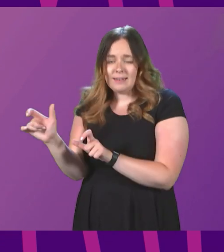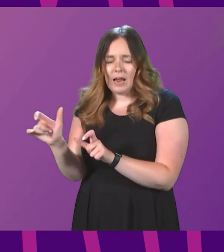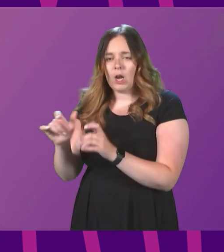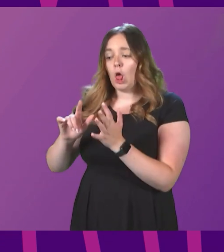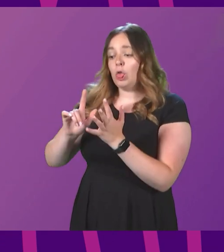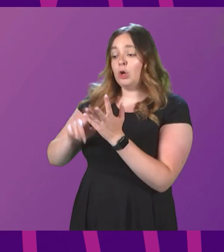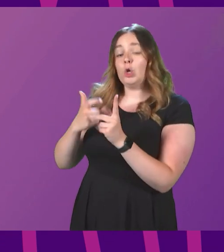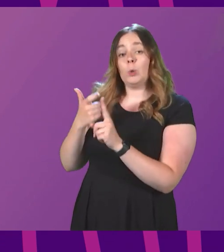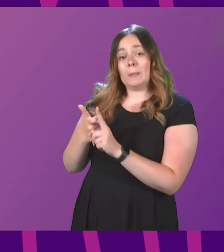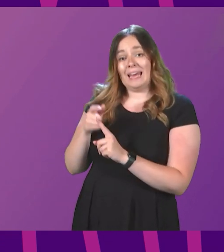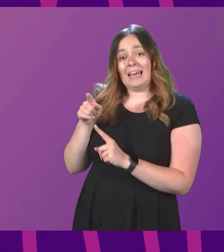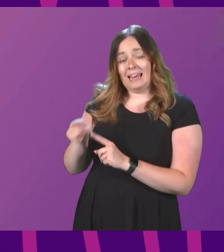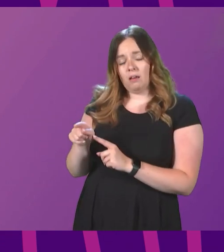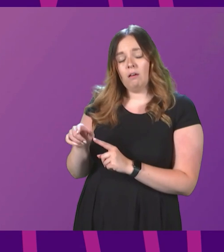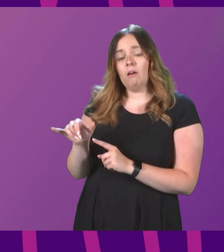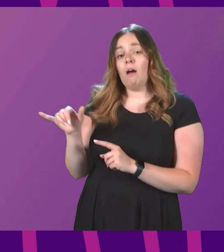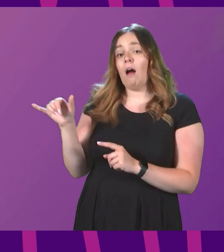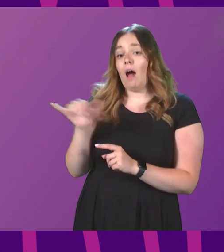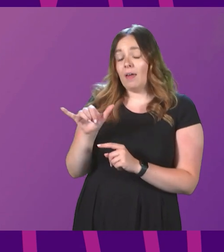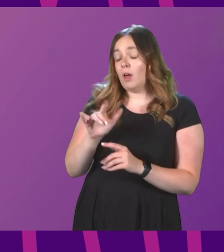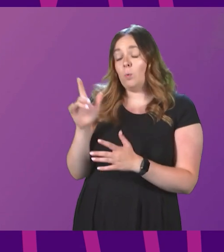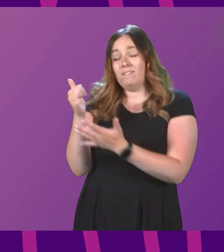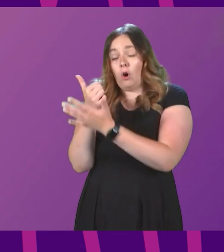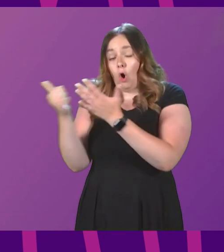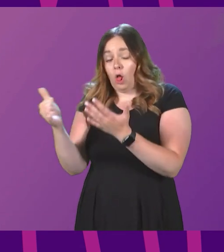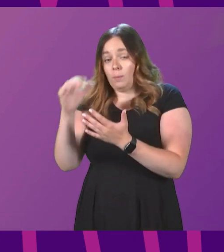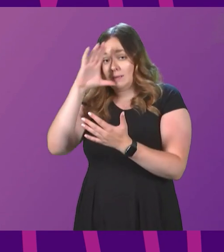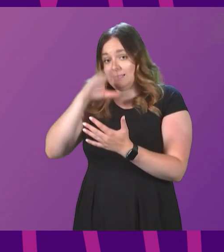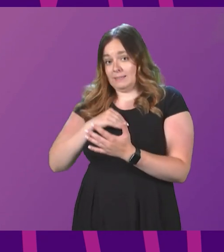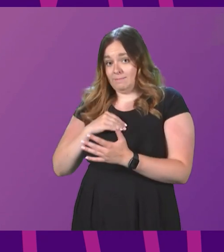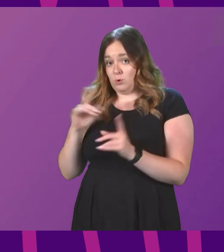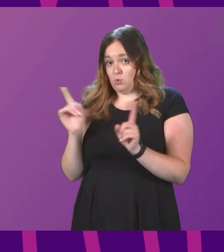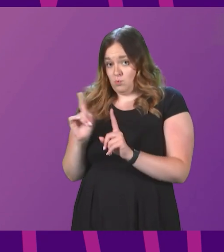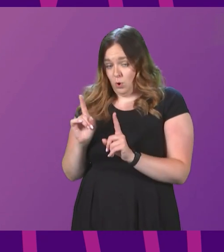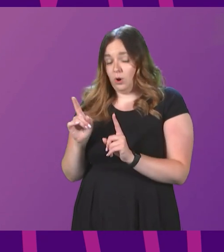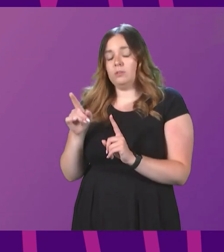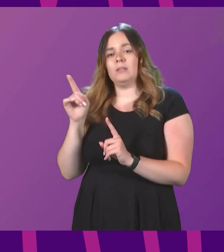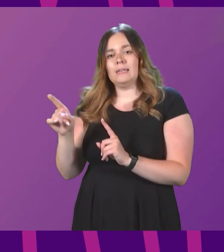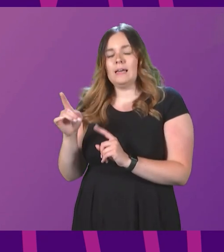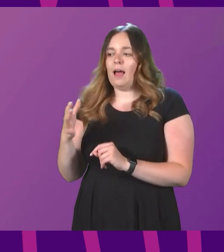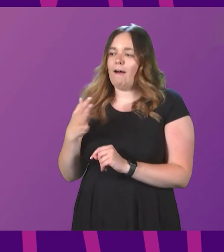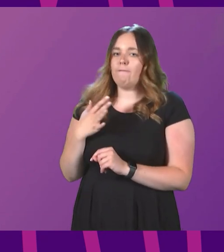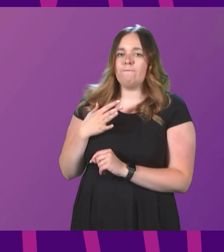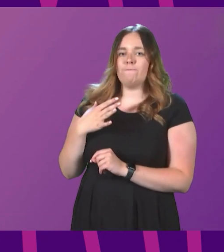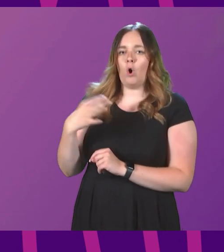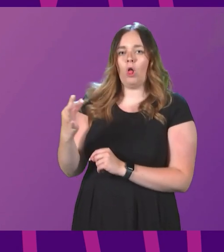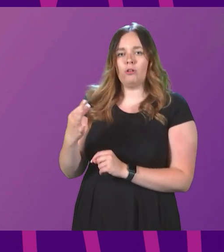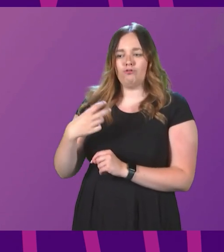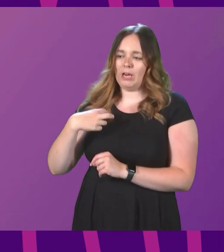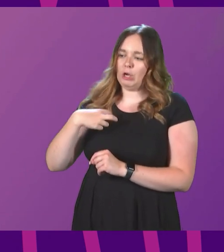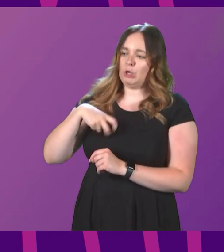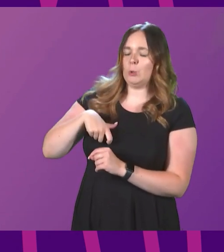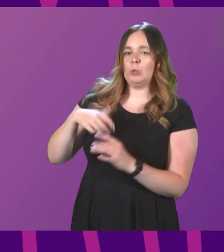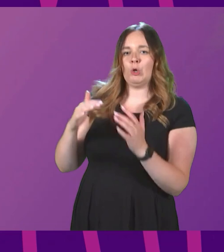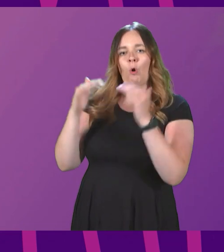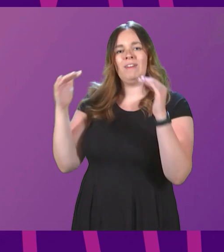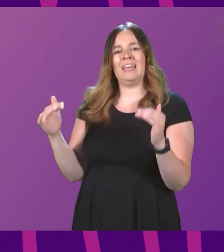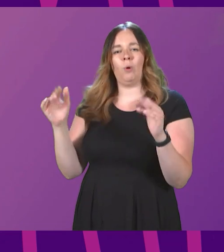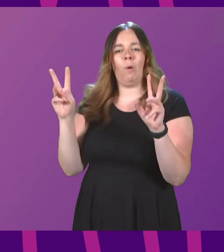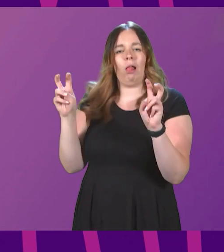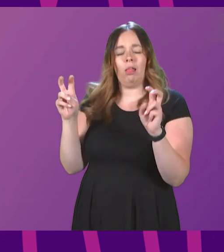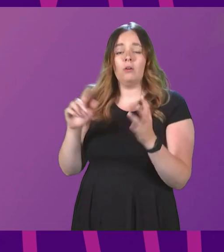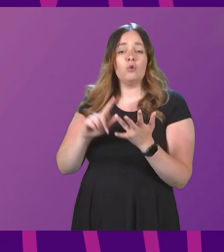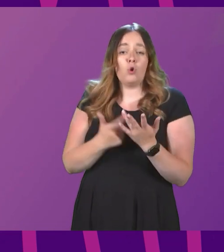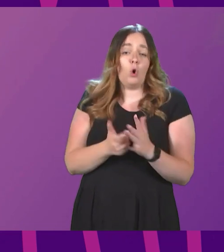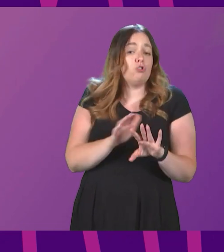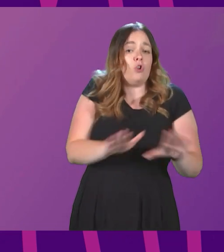UK is either what we have always been told it is, which is a voluntary union of equals, or it